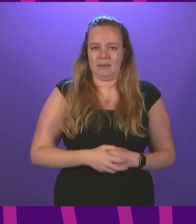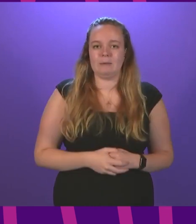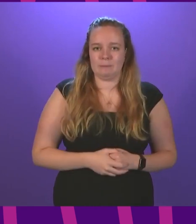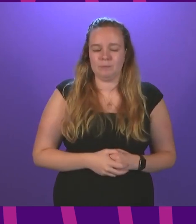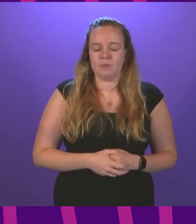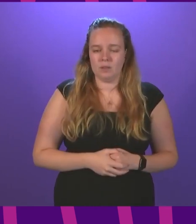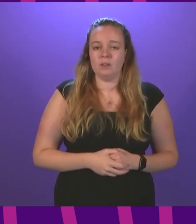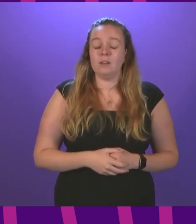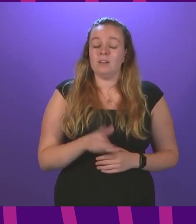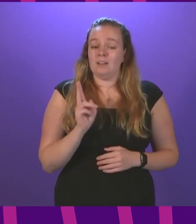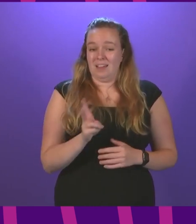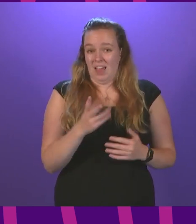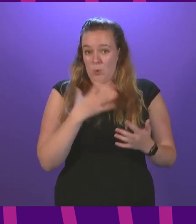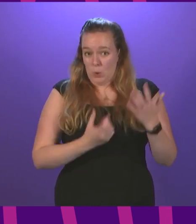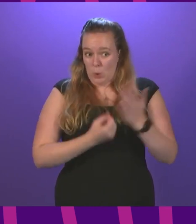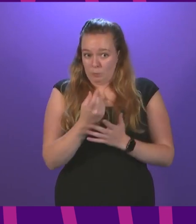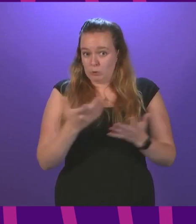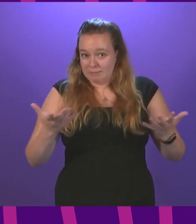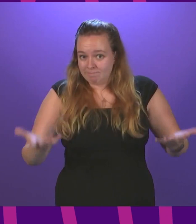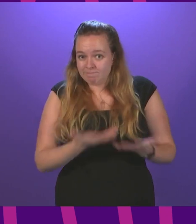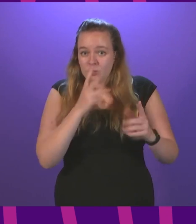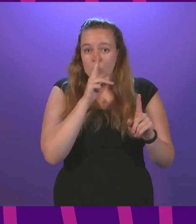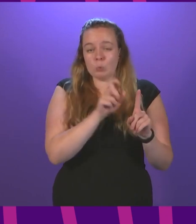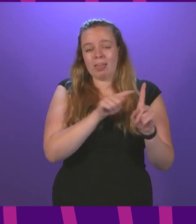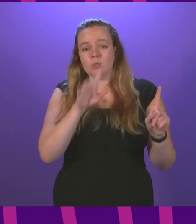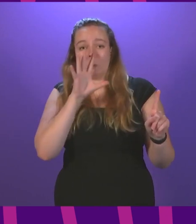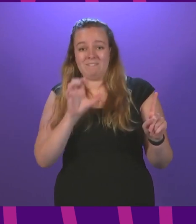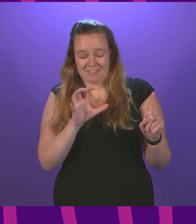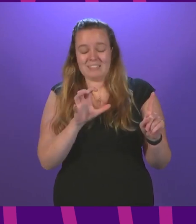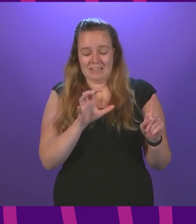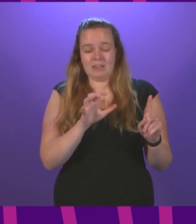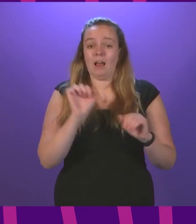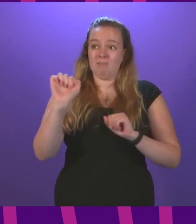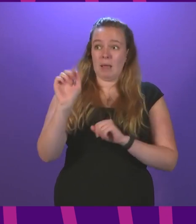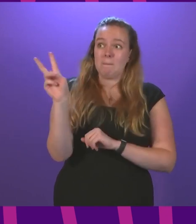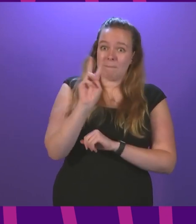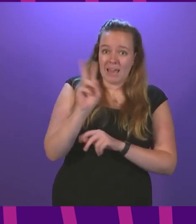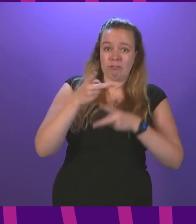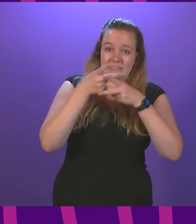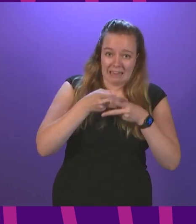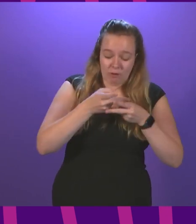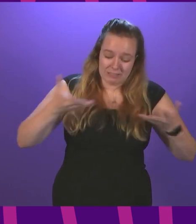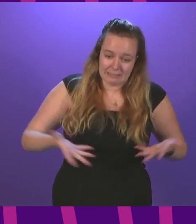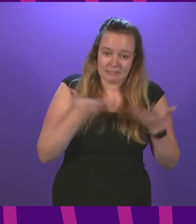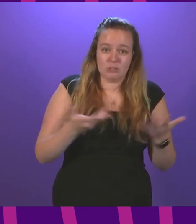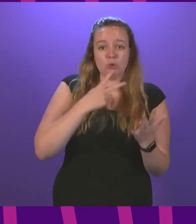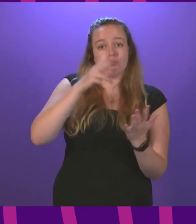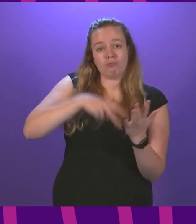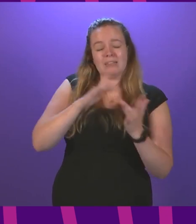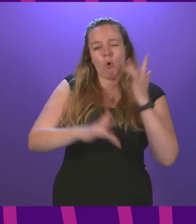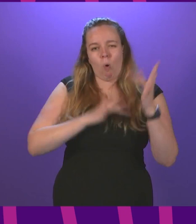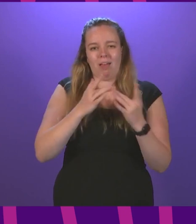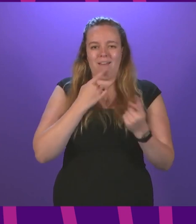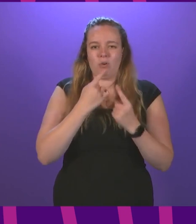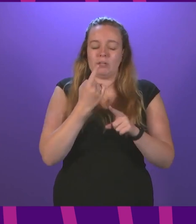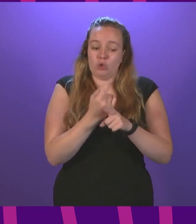I would again take this opportunity to encourage all 12- to 15-year-olds and indeed their parents and carers to read the online information